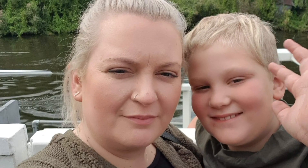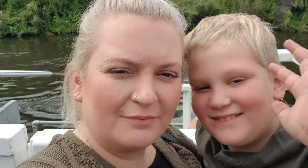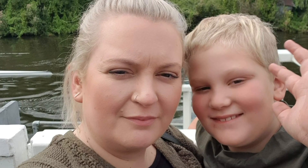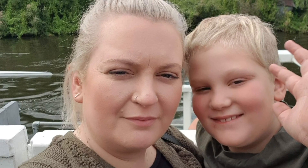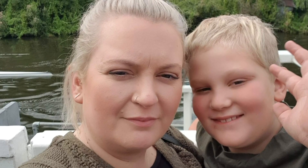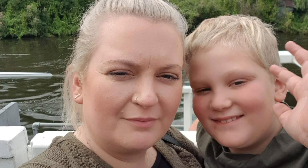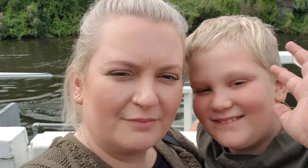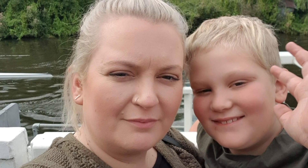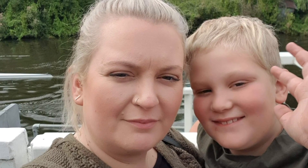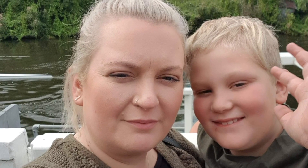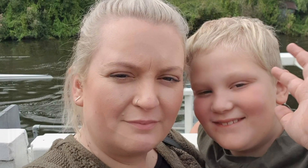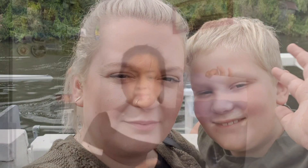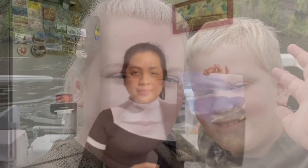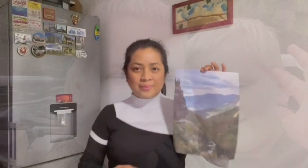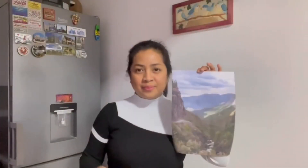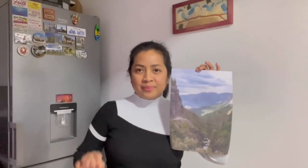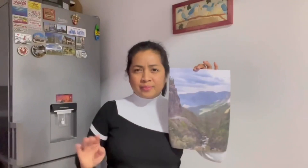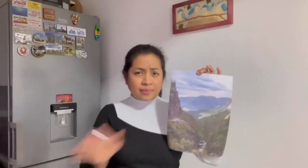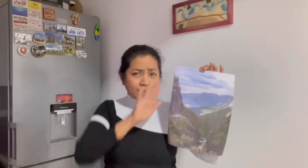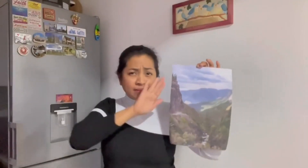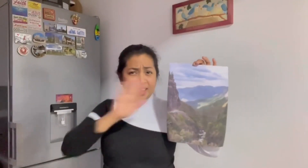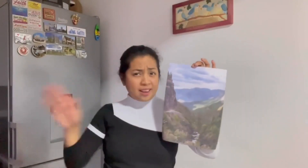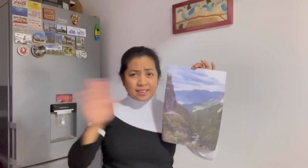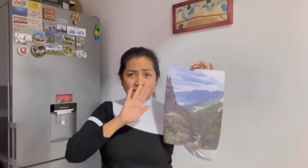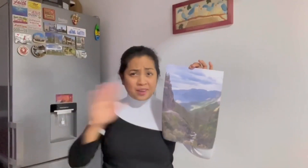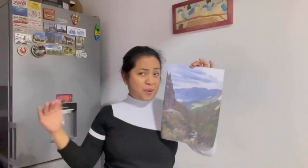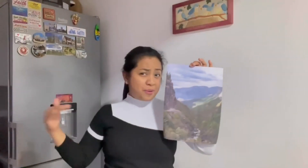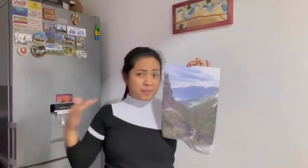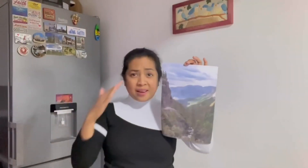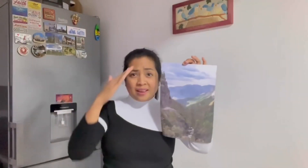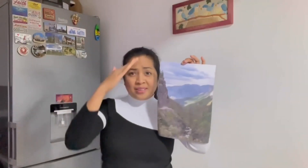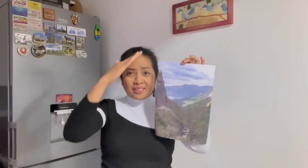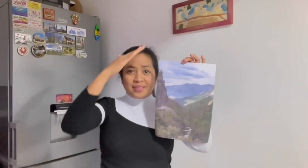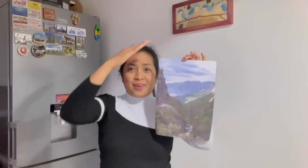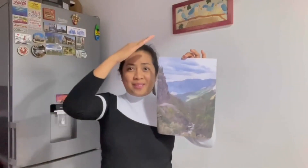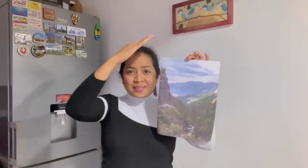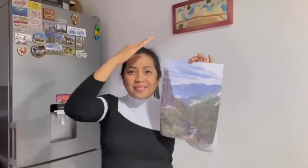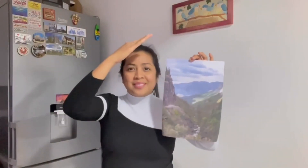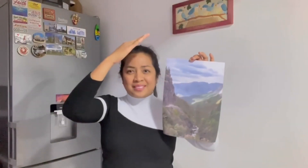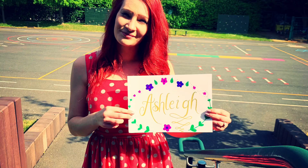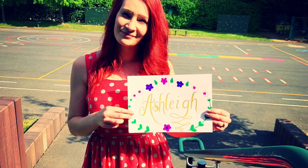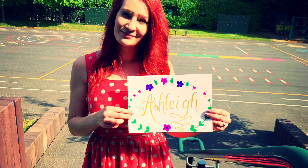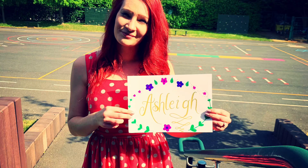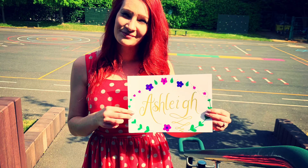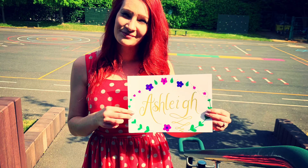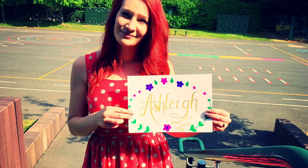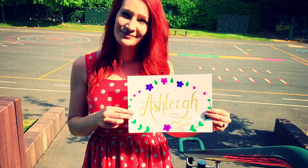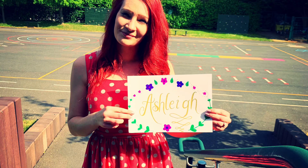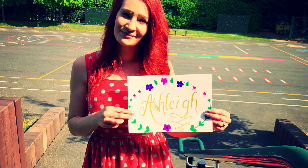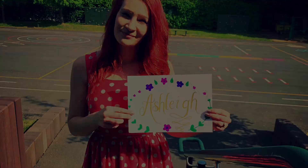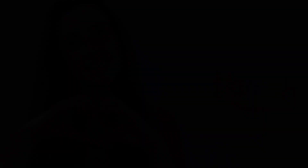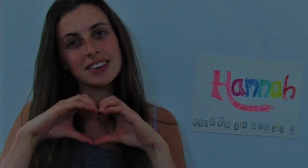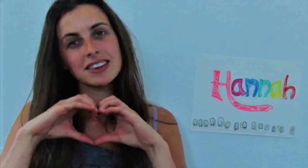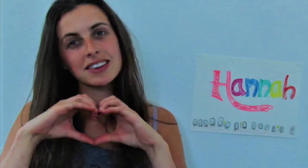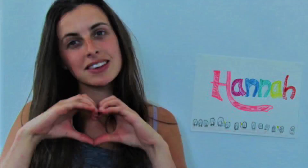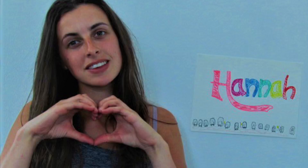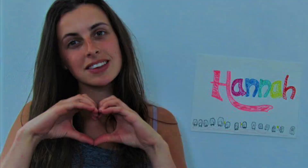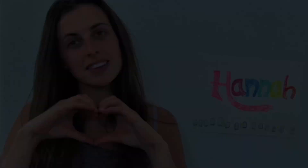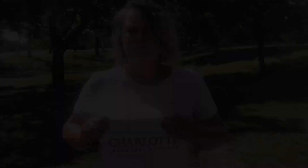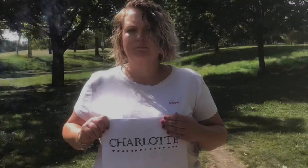enough, ain't no mountain high enough, ain't no valley low enough know